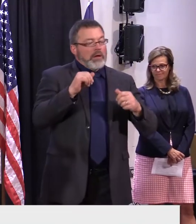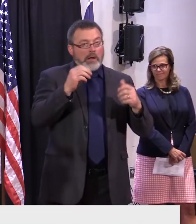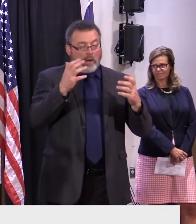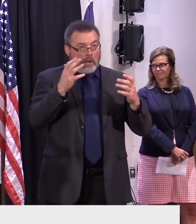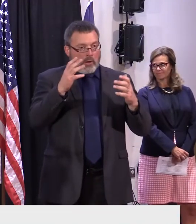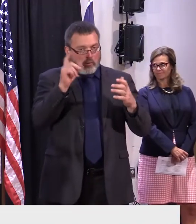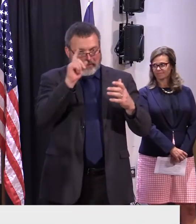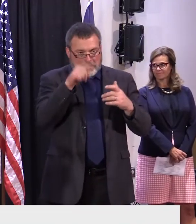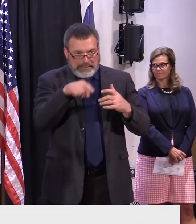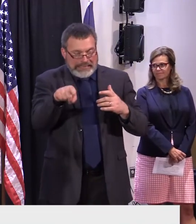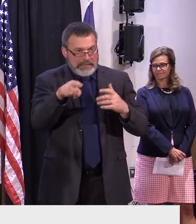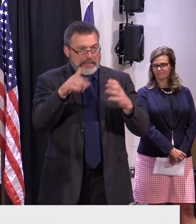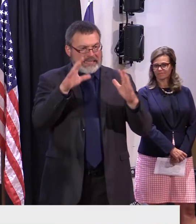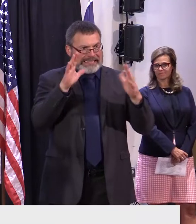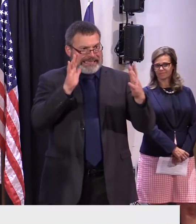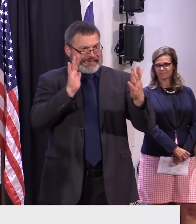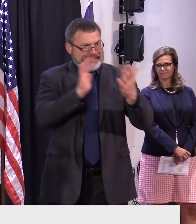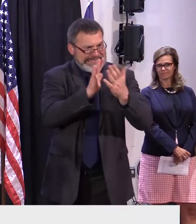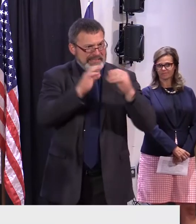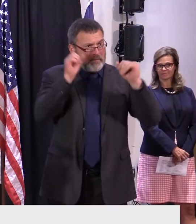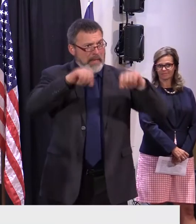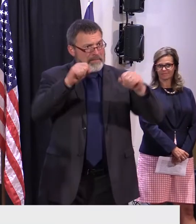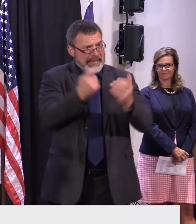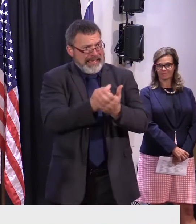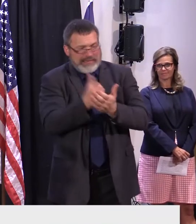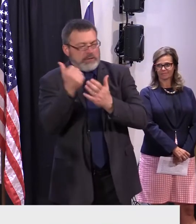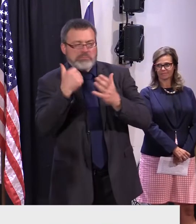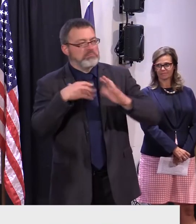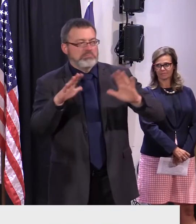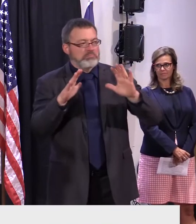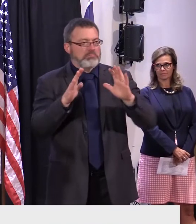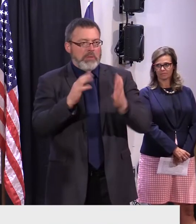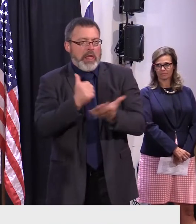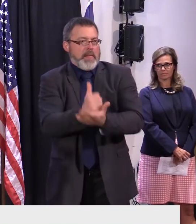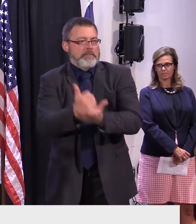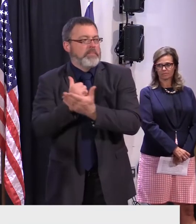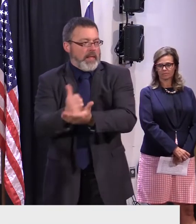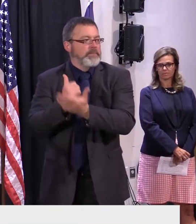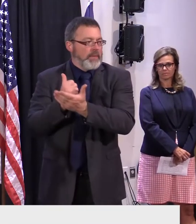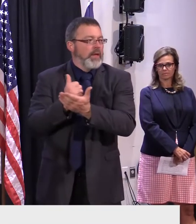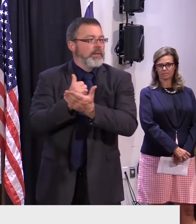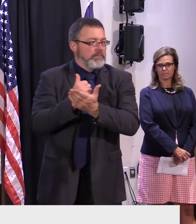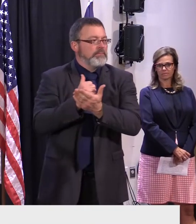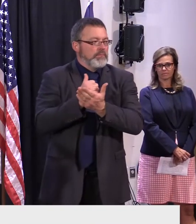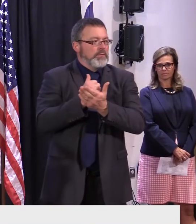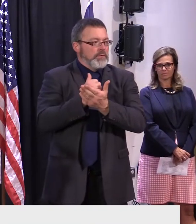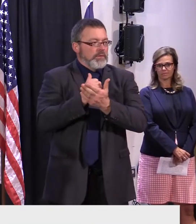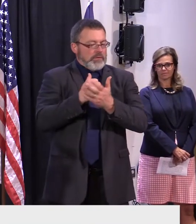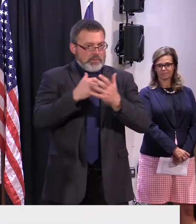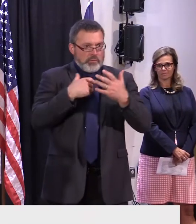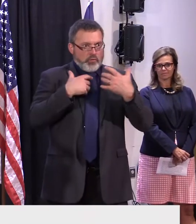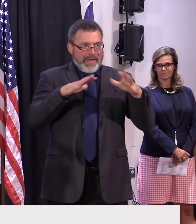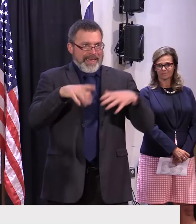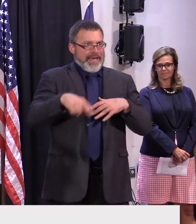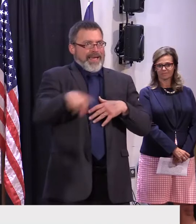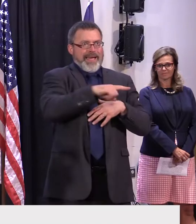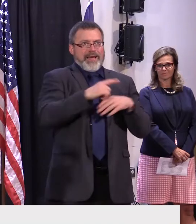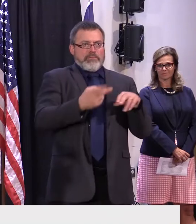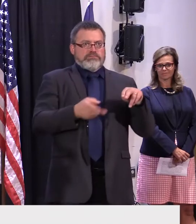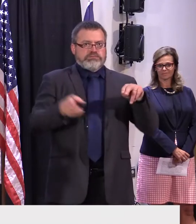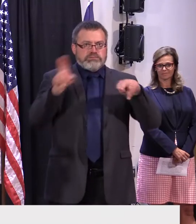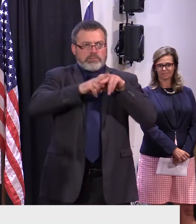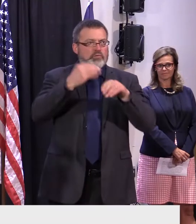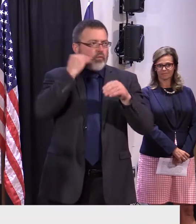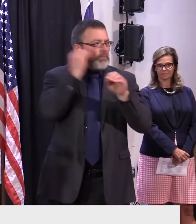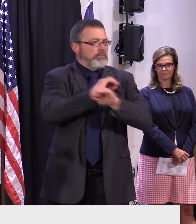support them and keep them housed so they don't experience homelessness. So there's a lot of work happening with our partners across the